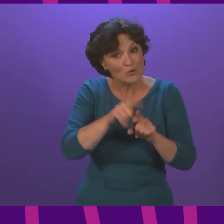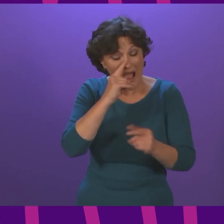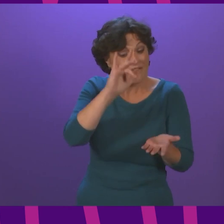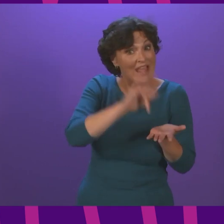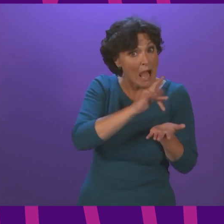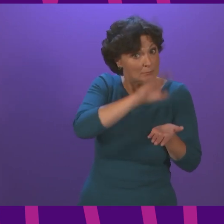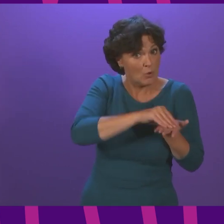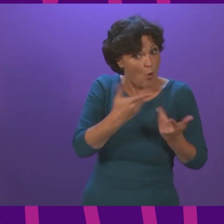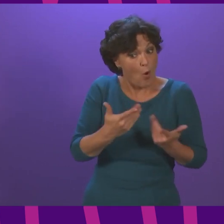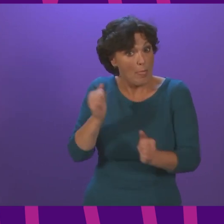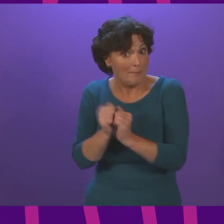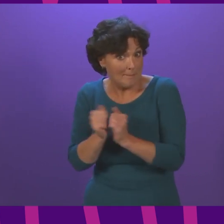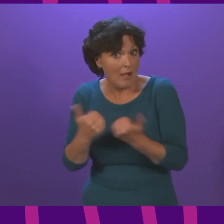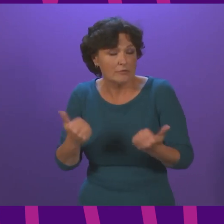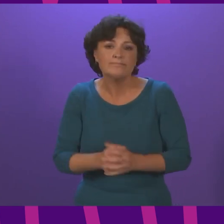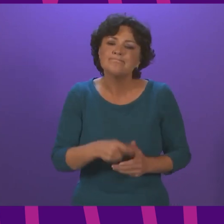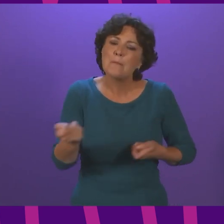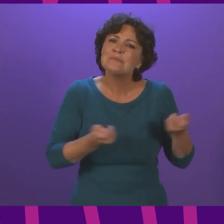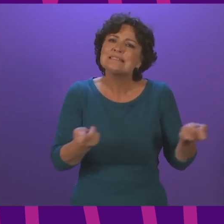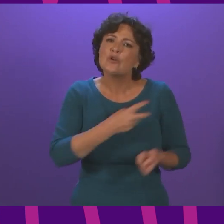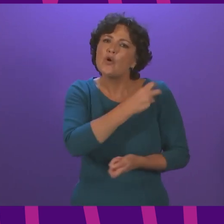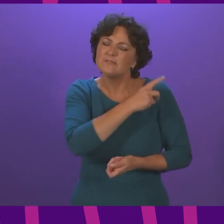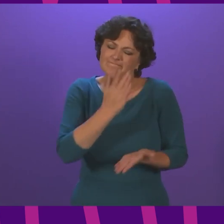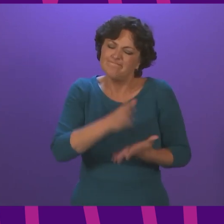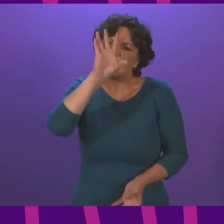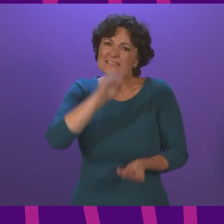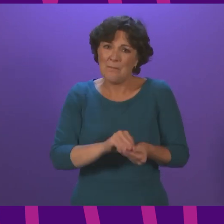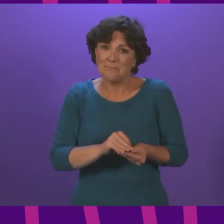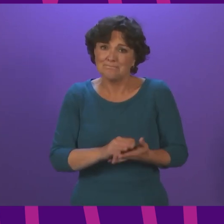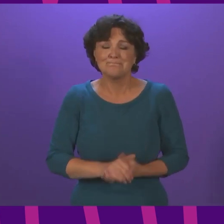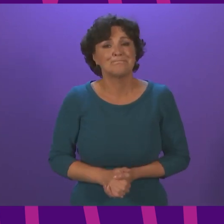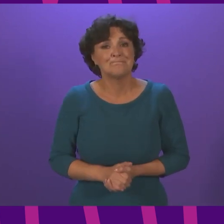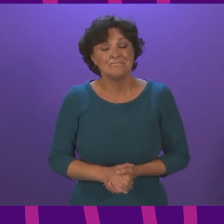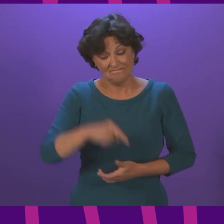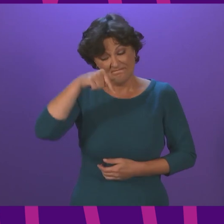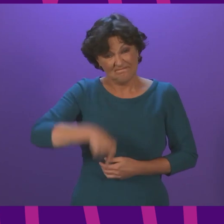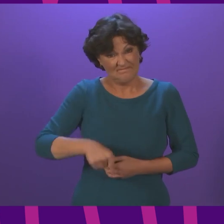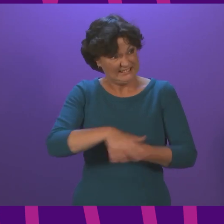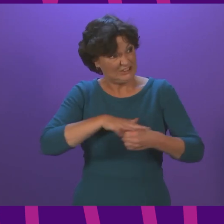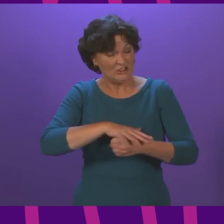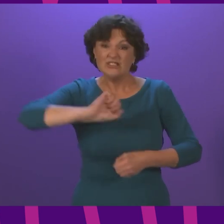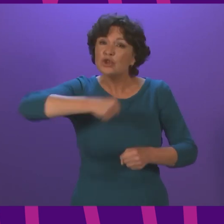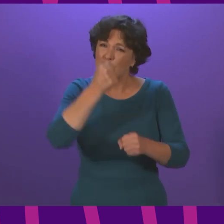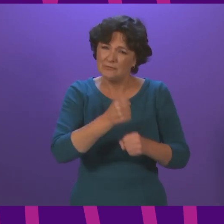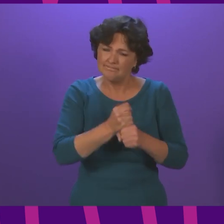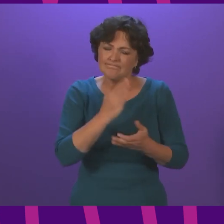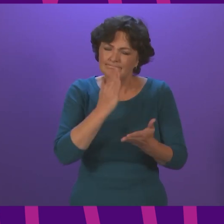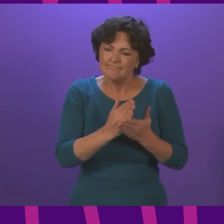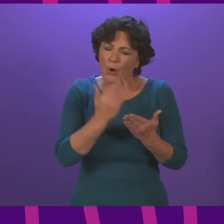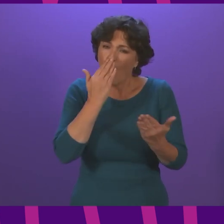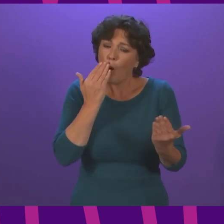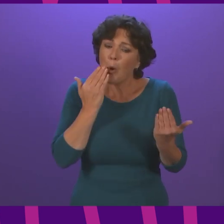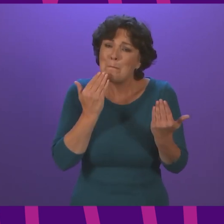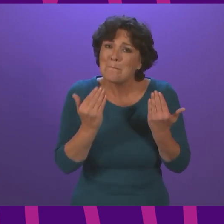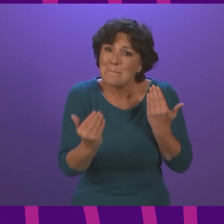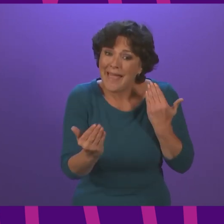too. Presenting officer, in conclusion, overall, the position we are in now is much, much better than we